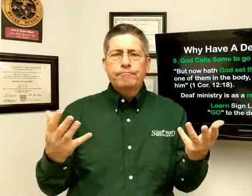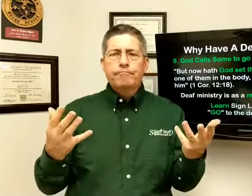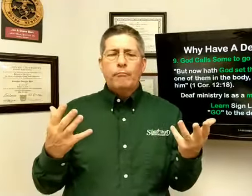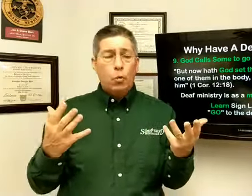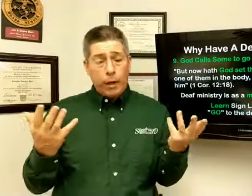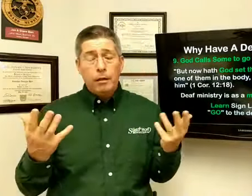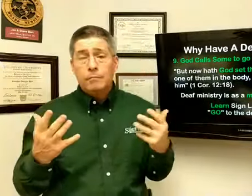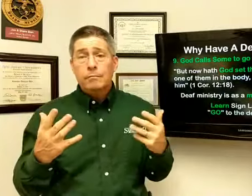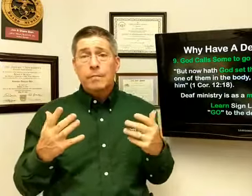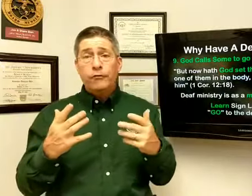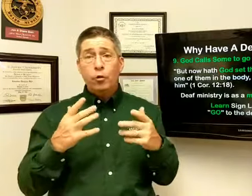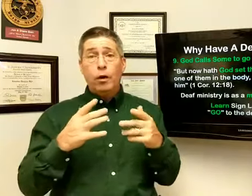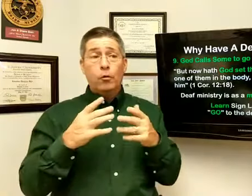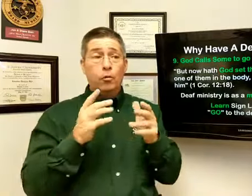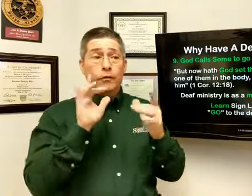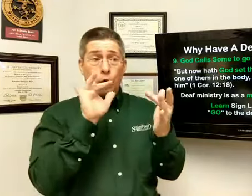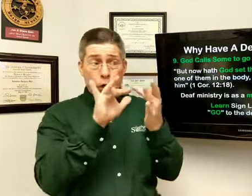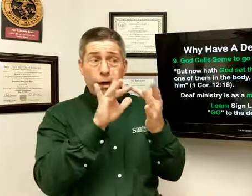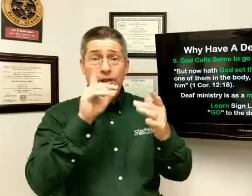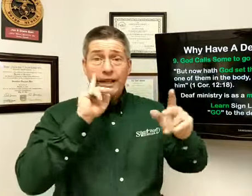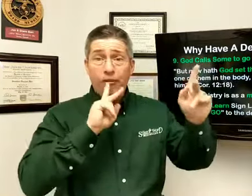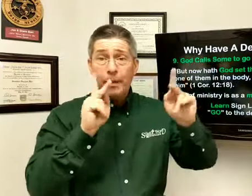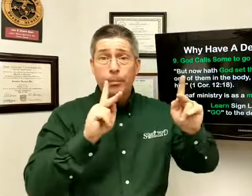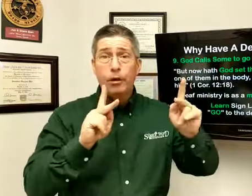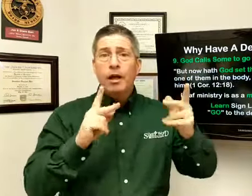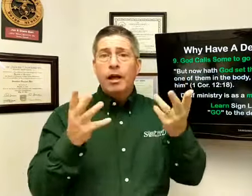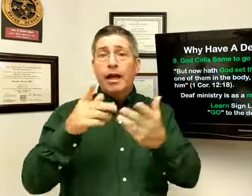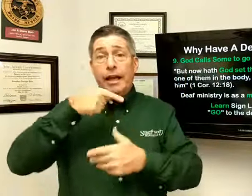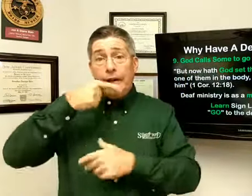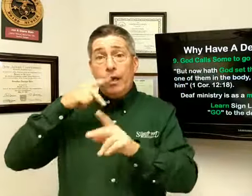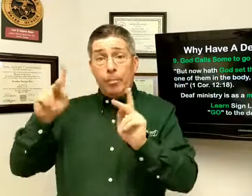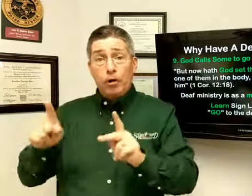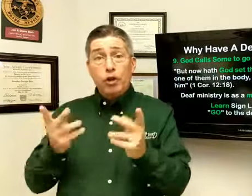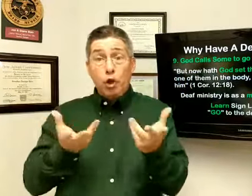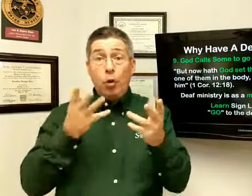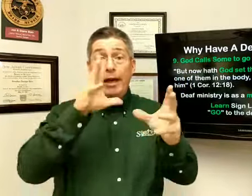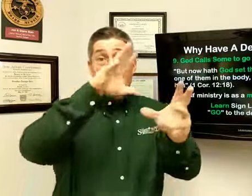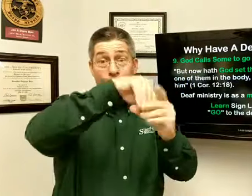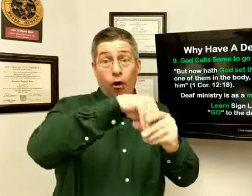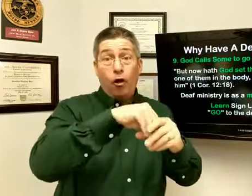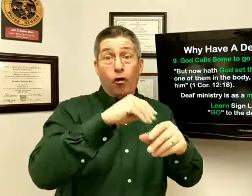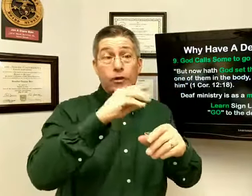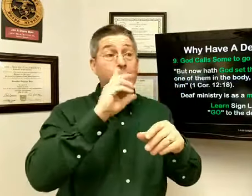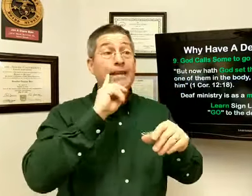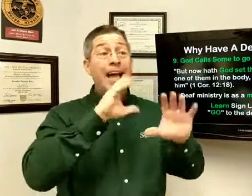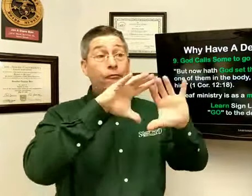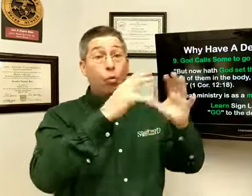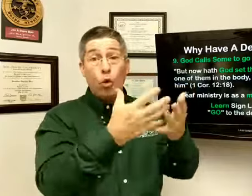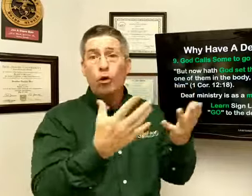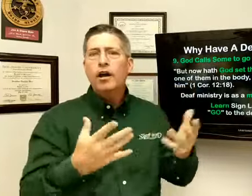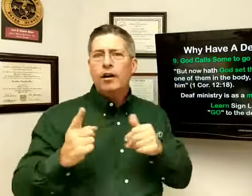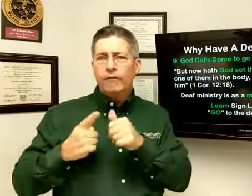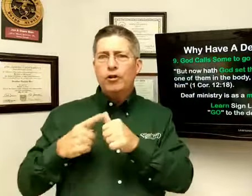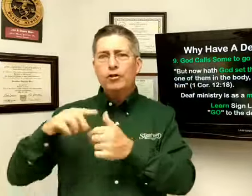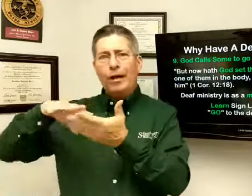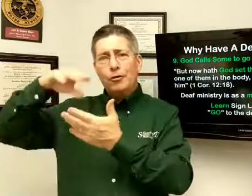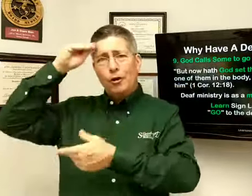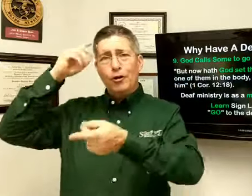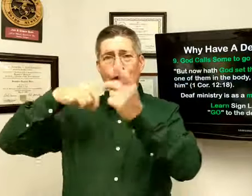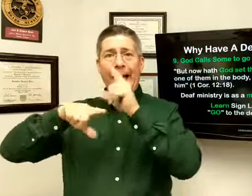Well, if you want to reach deaf people, hearing persons, you want to get involved in the deaf world, first you have to learn sign